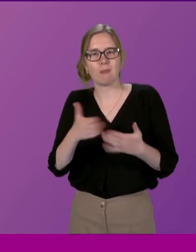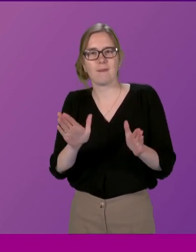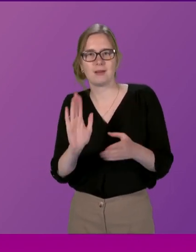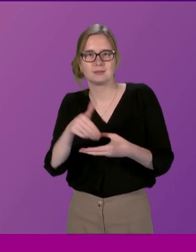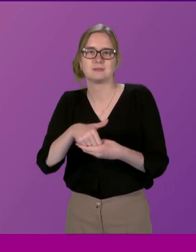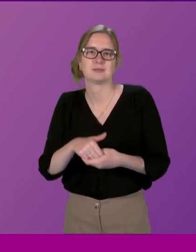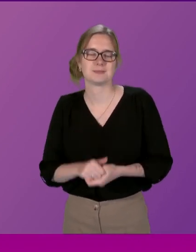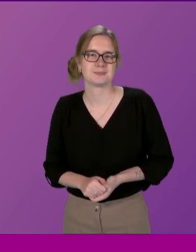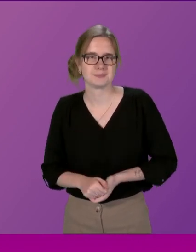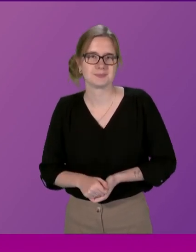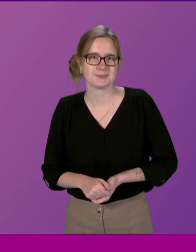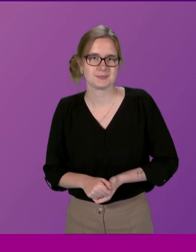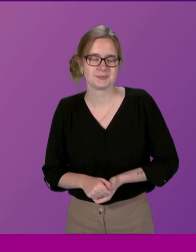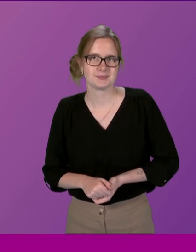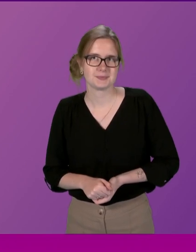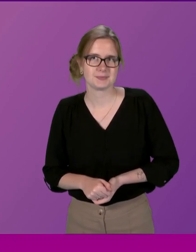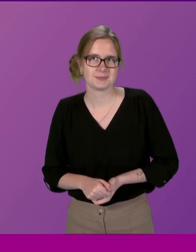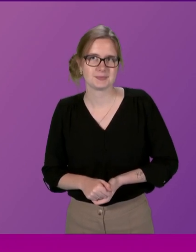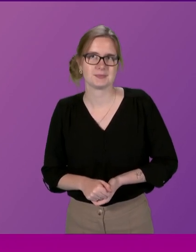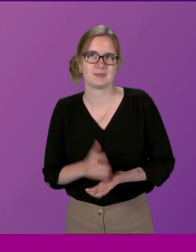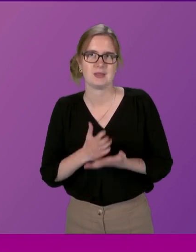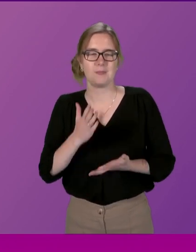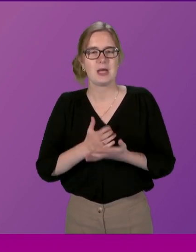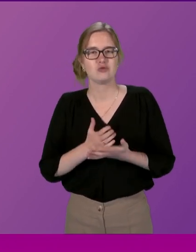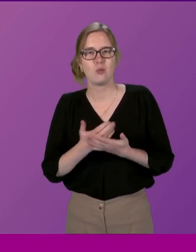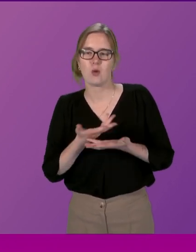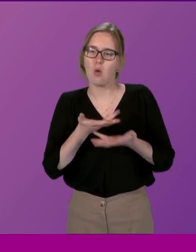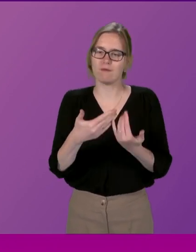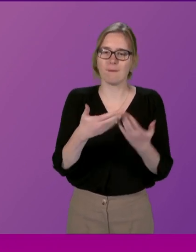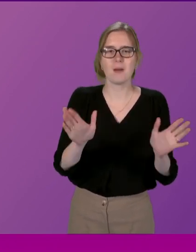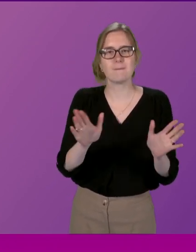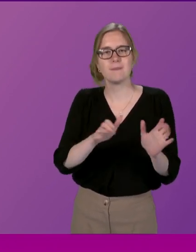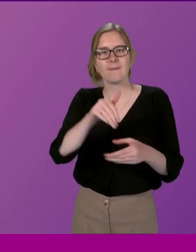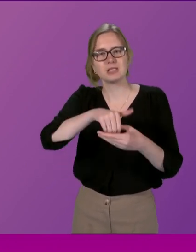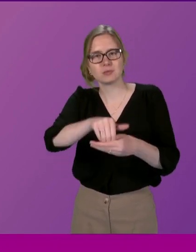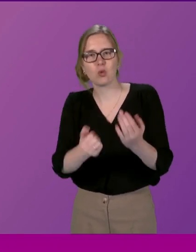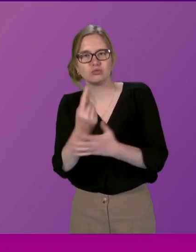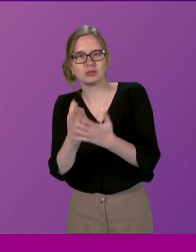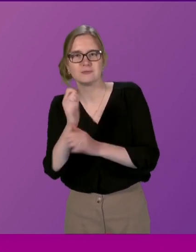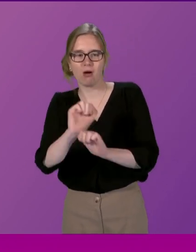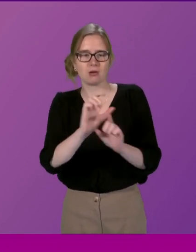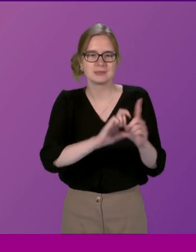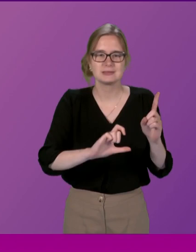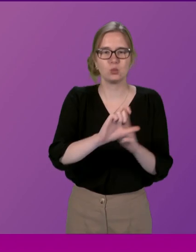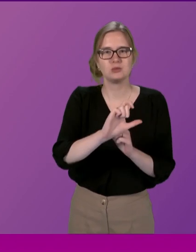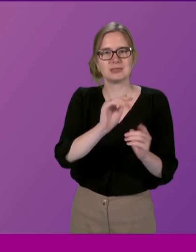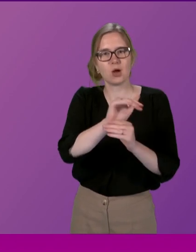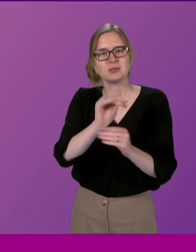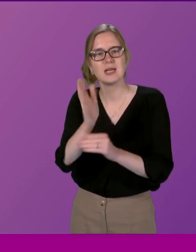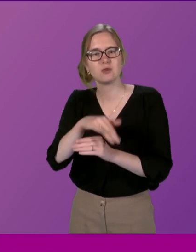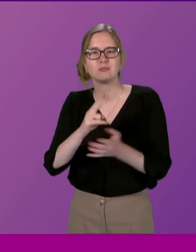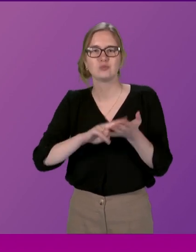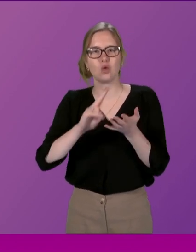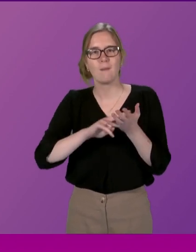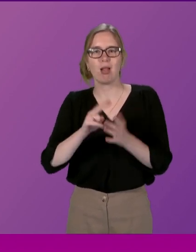we should ensure we are offering public participation opportunities for our constituents outside of normal